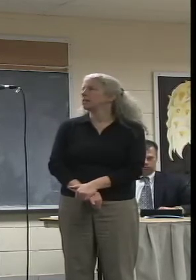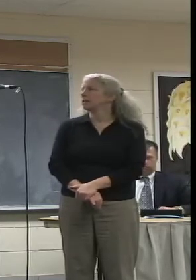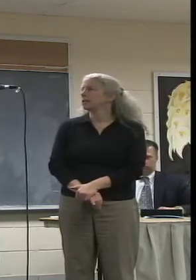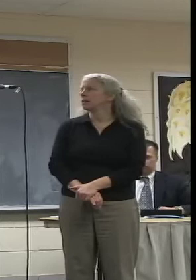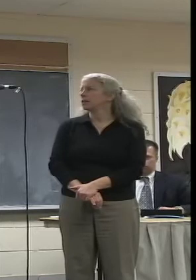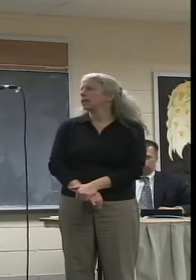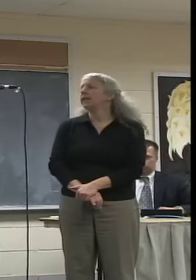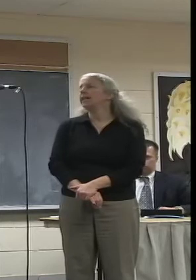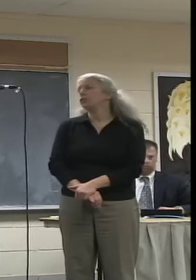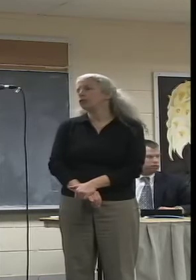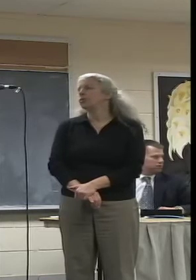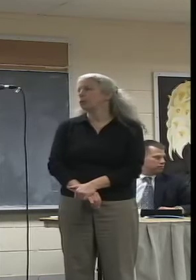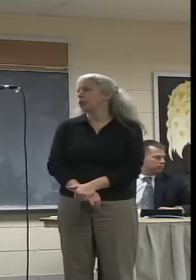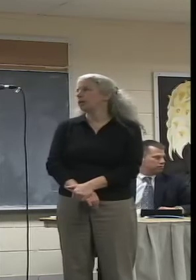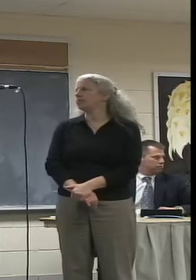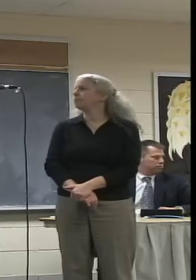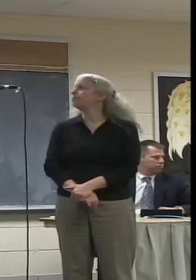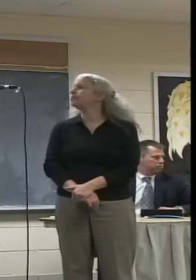support.